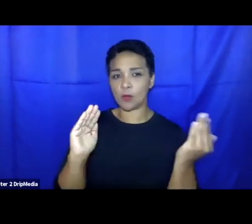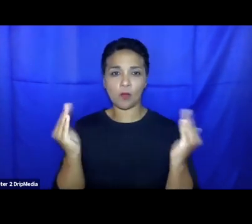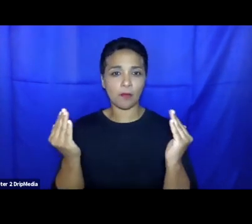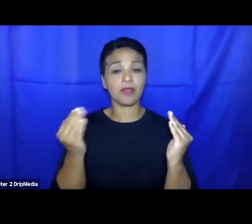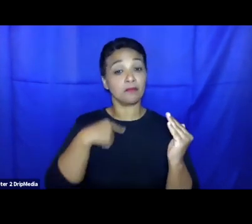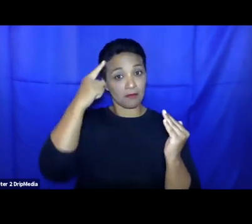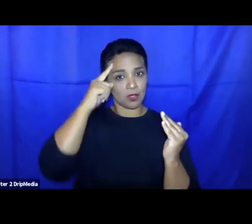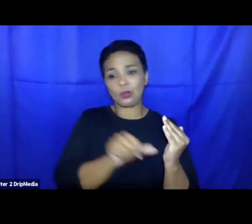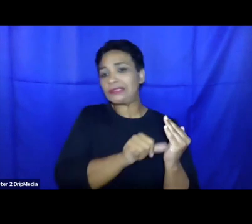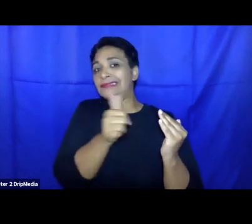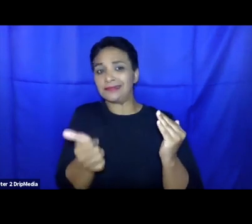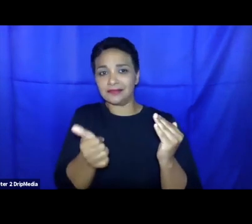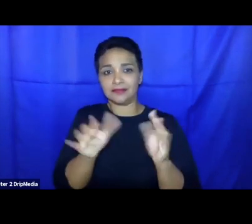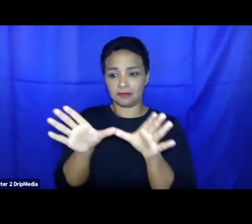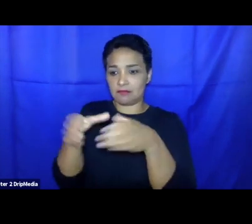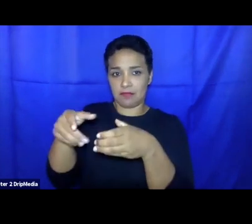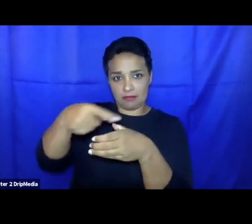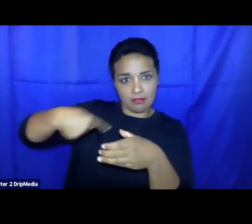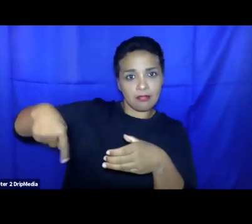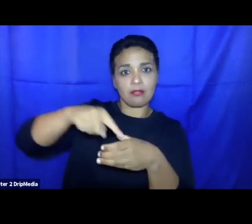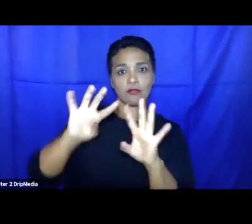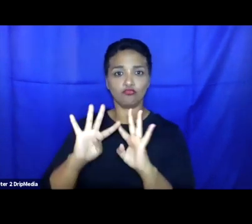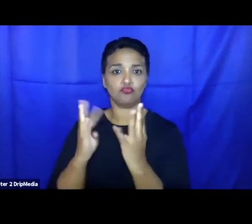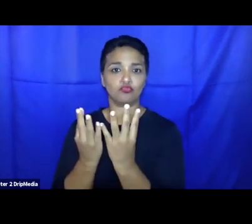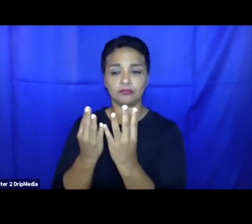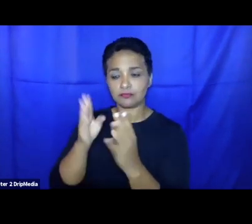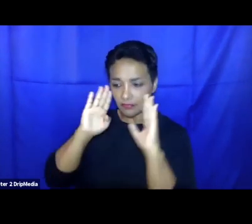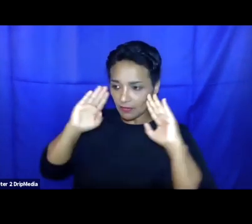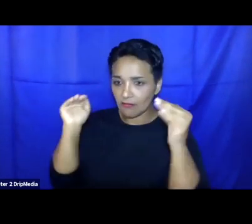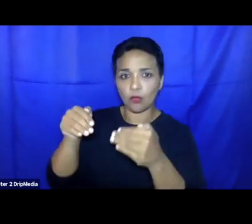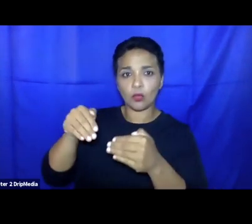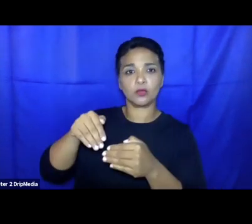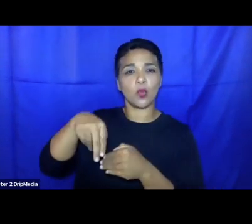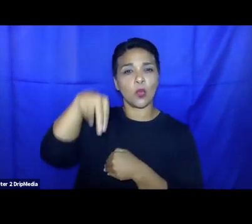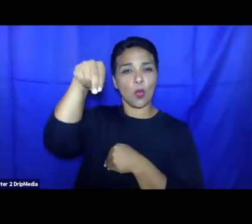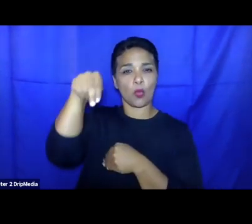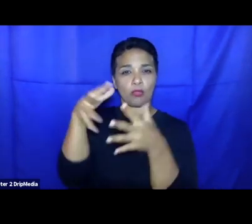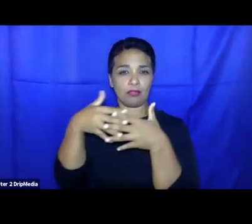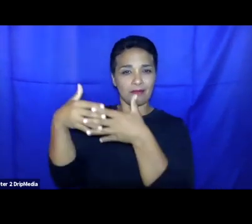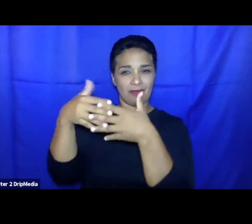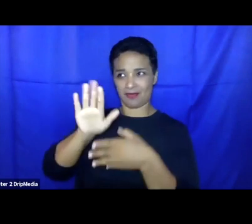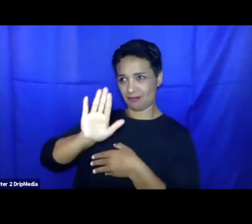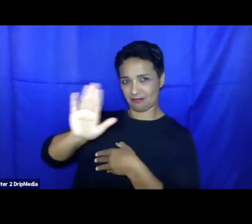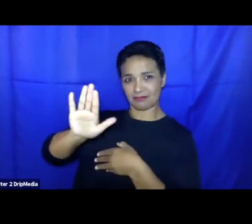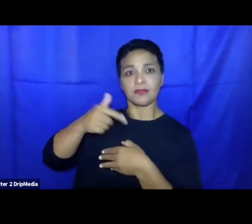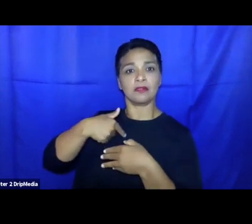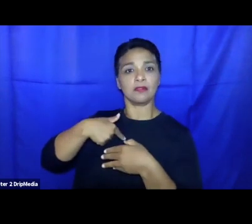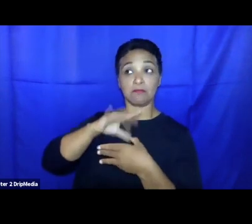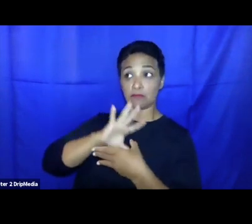is explicitly addressing the North American context. so I'm not going to attempt to provide any kind of comprehensive review.